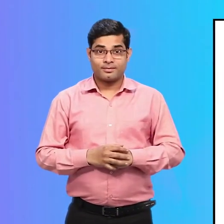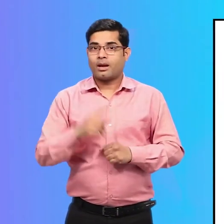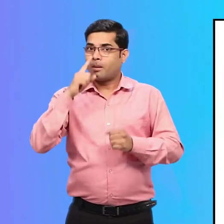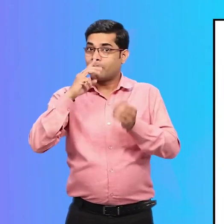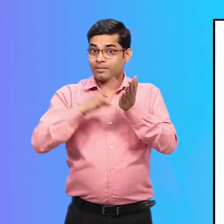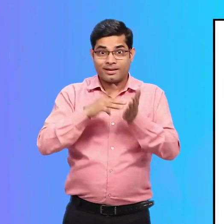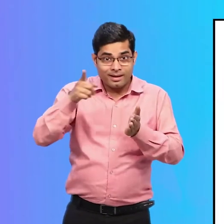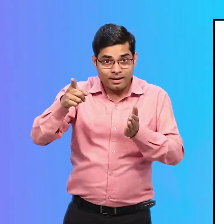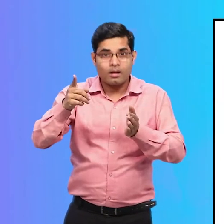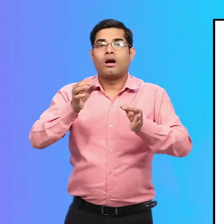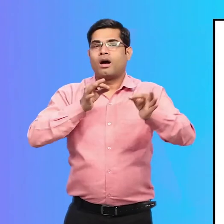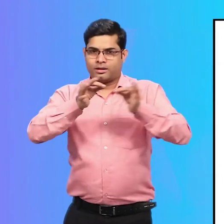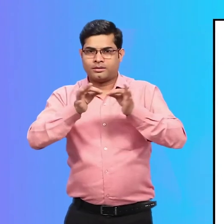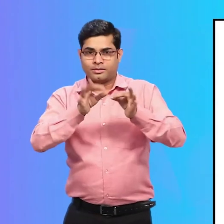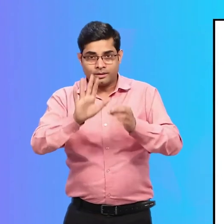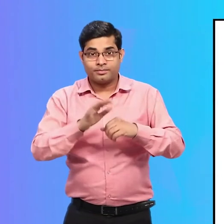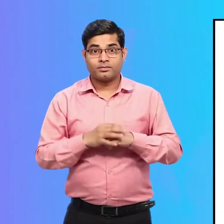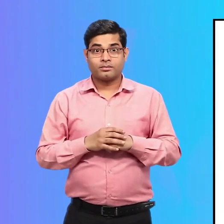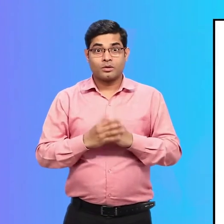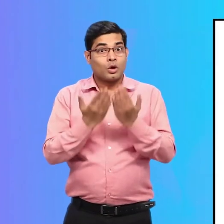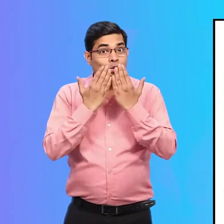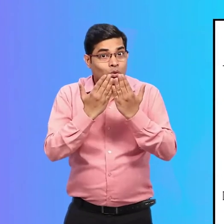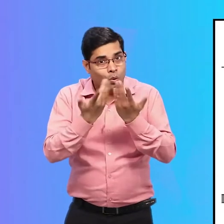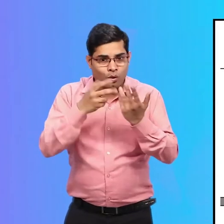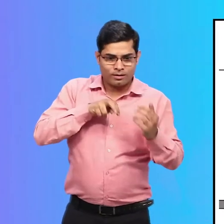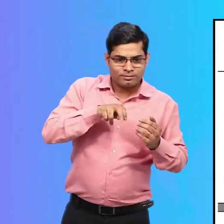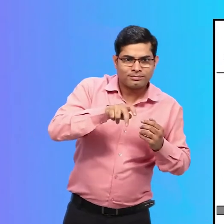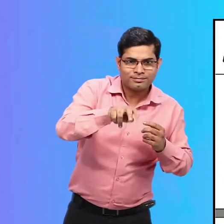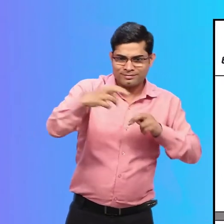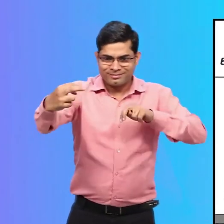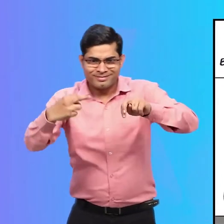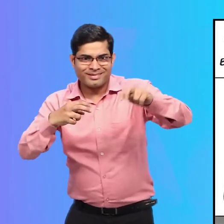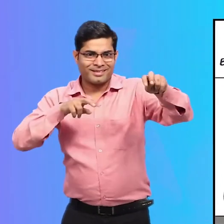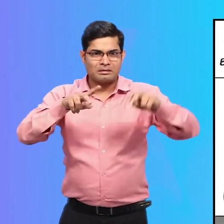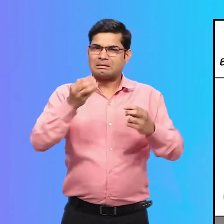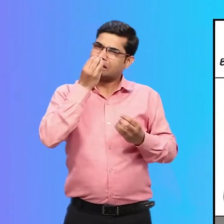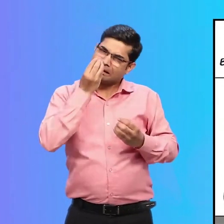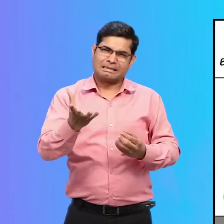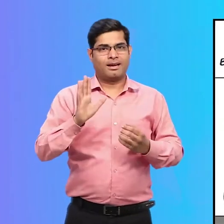Maya further explains. Moving inside the school was also easy.